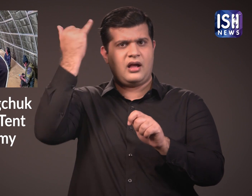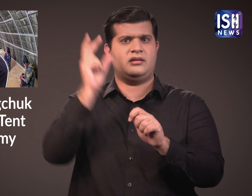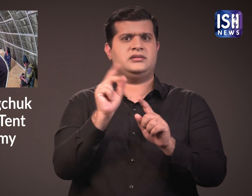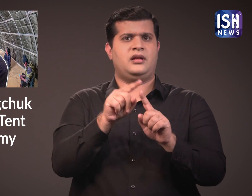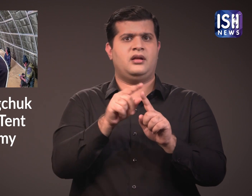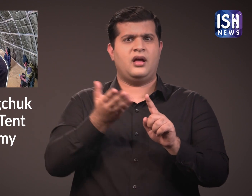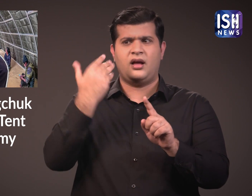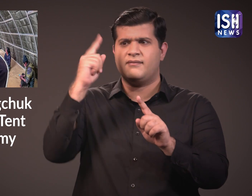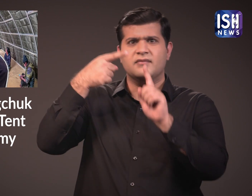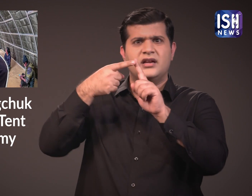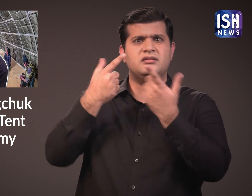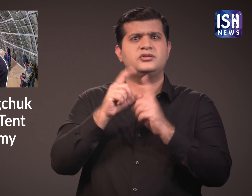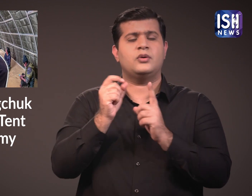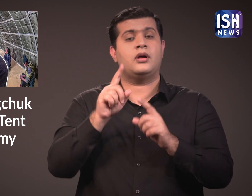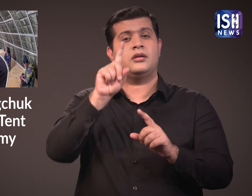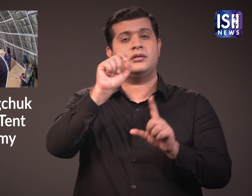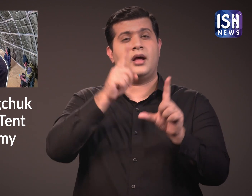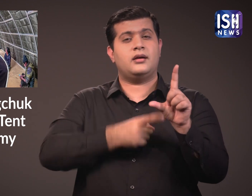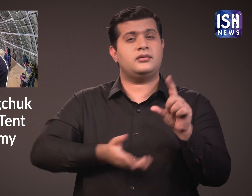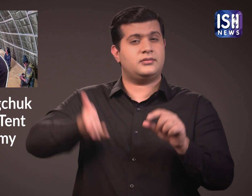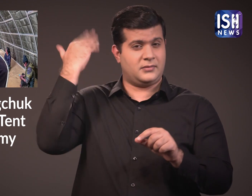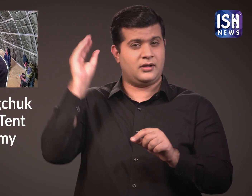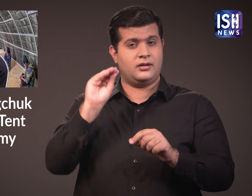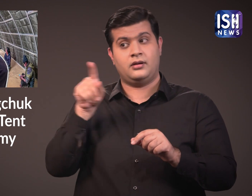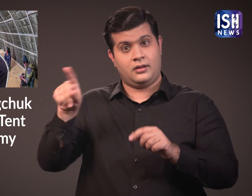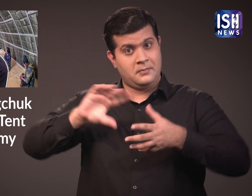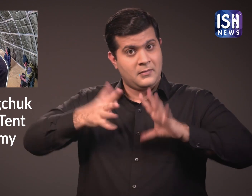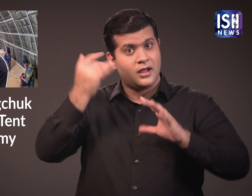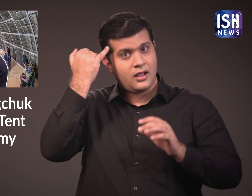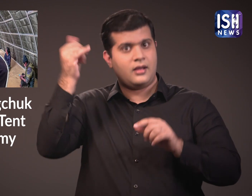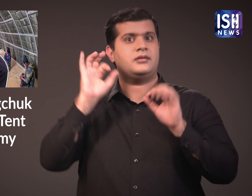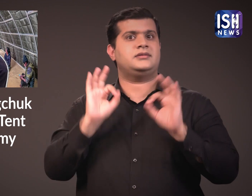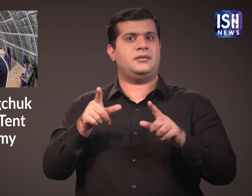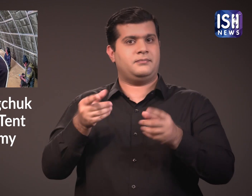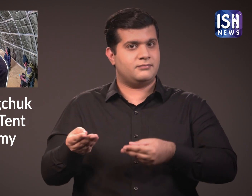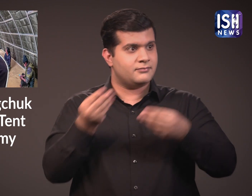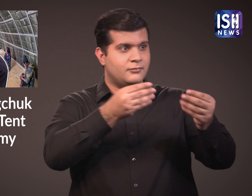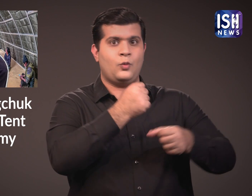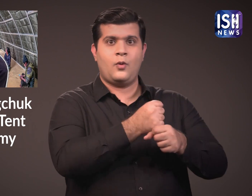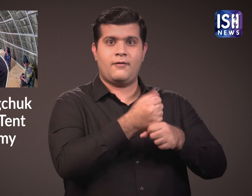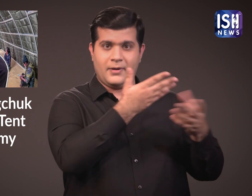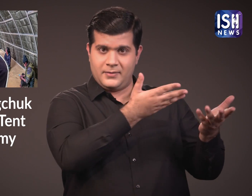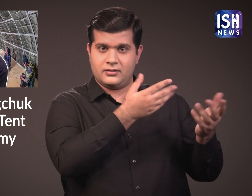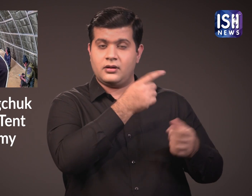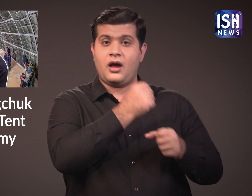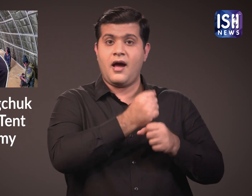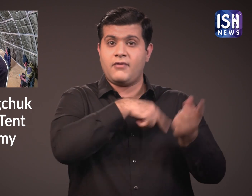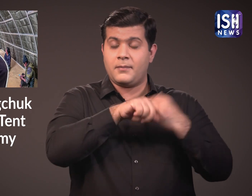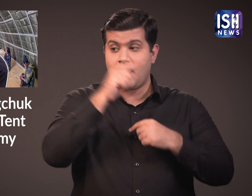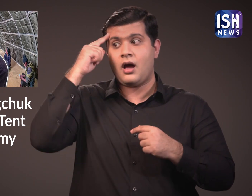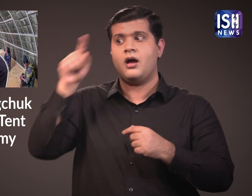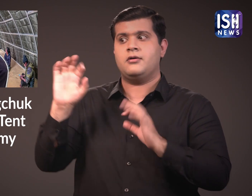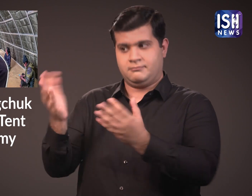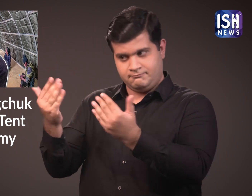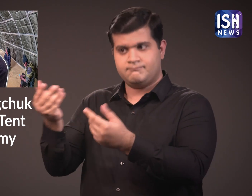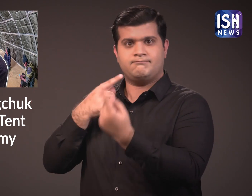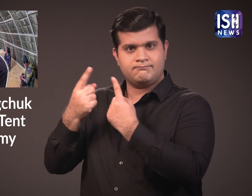made this solar-heated tent. He had made the first one about 10 years ago. He had given it to the government.